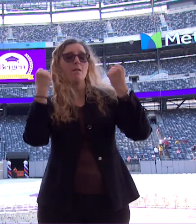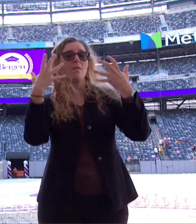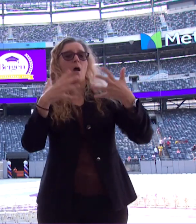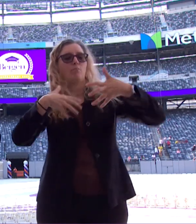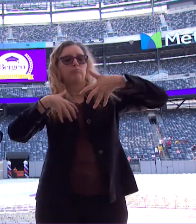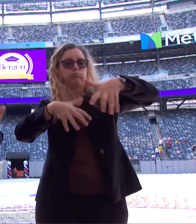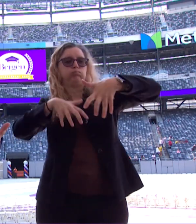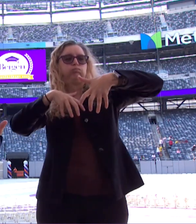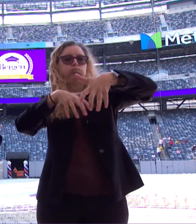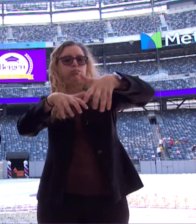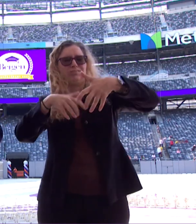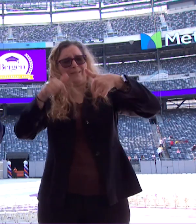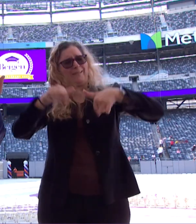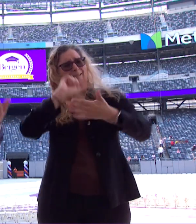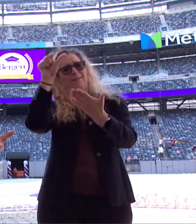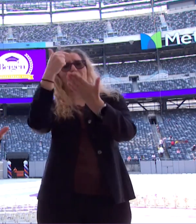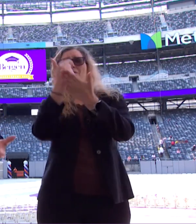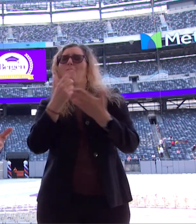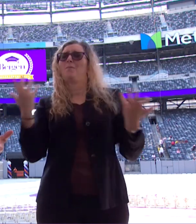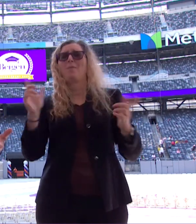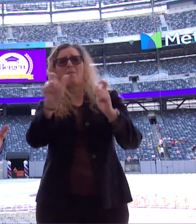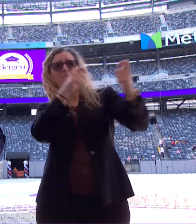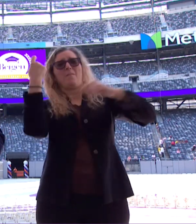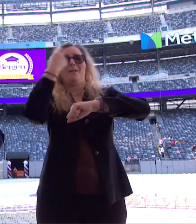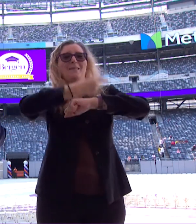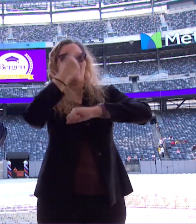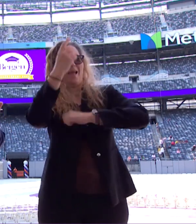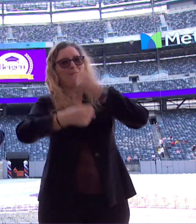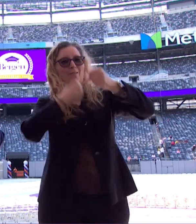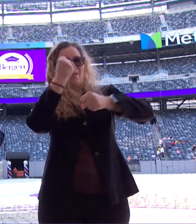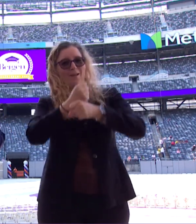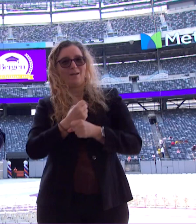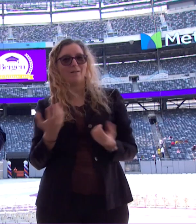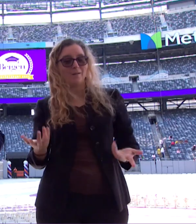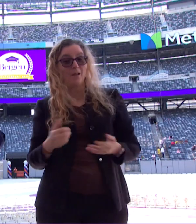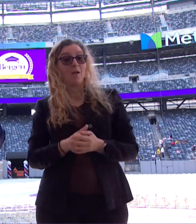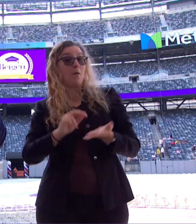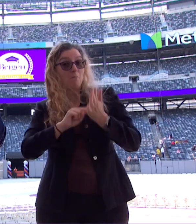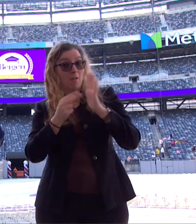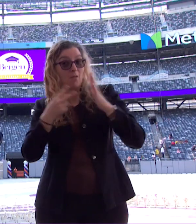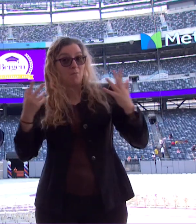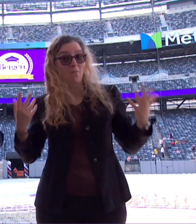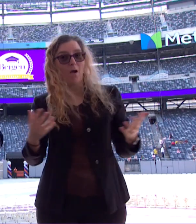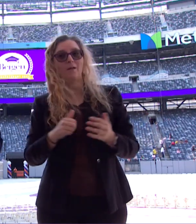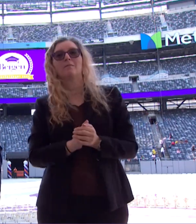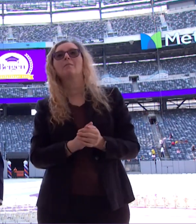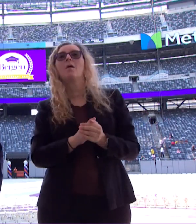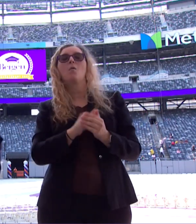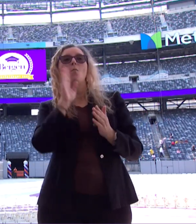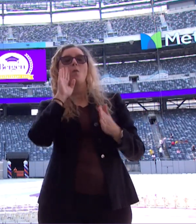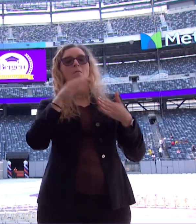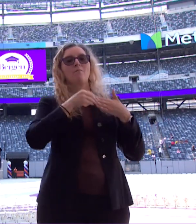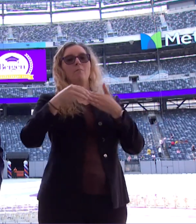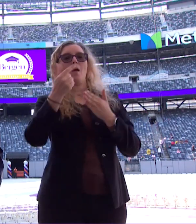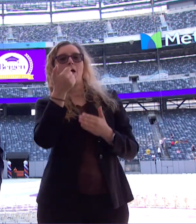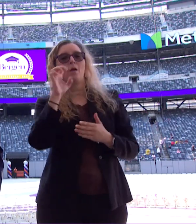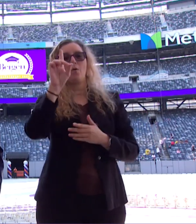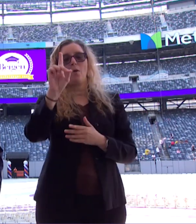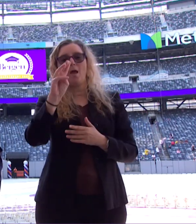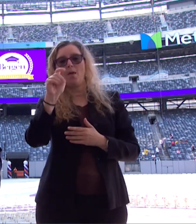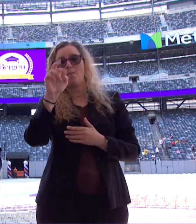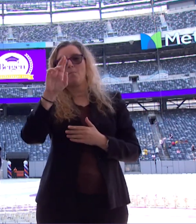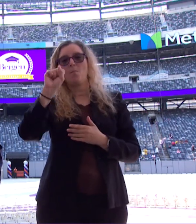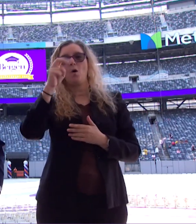circumstance. This is commencement. It's the biggest day of the year. So what does all that mean? We're going to be led by a grand marshal, Professor